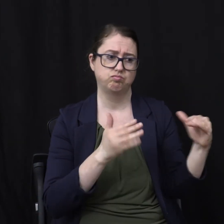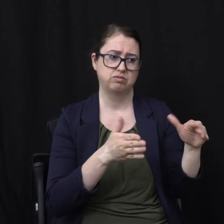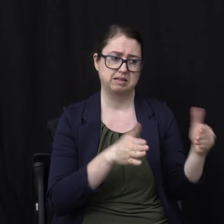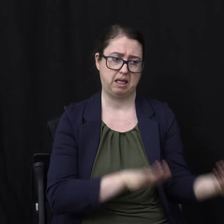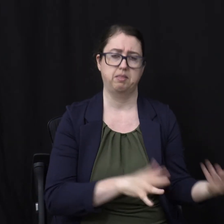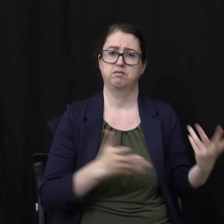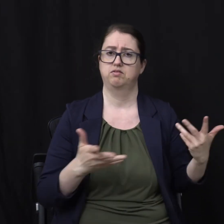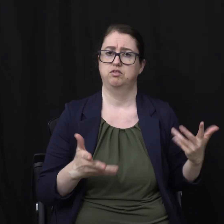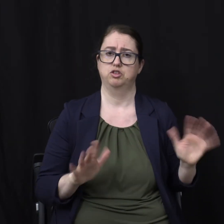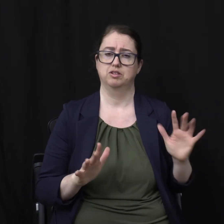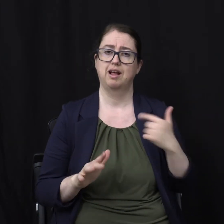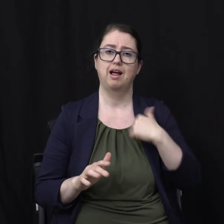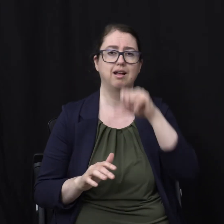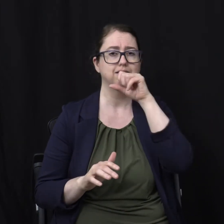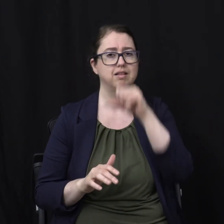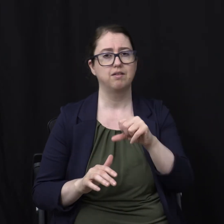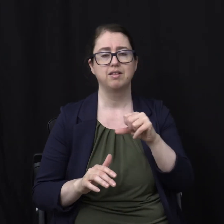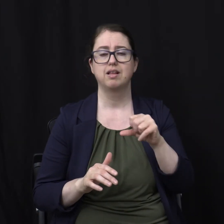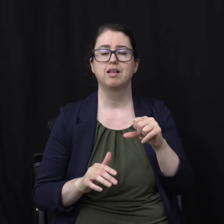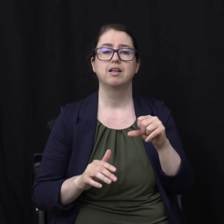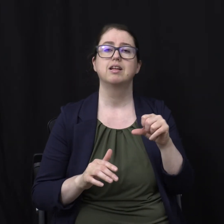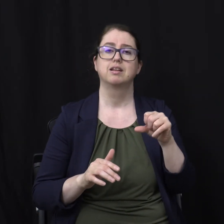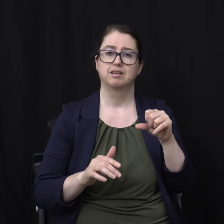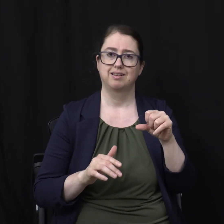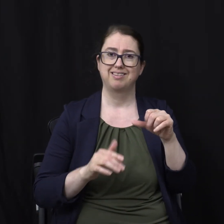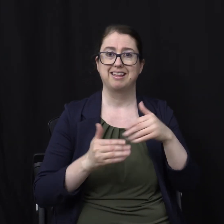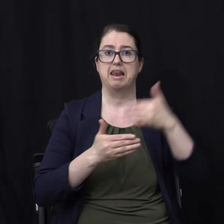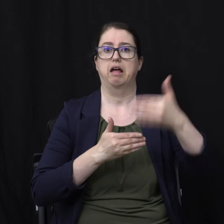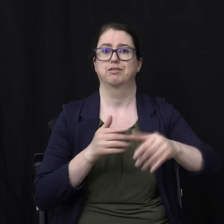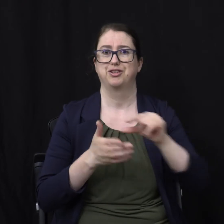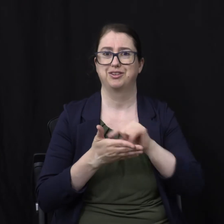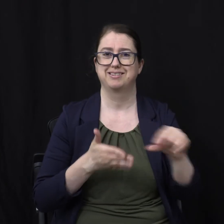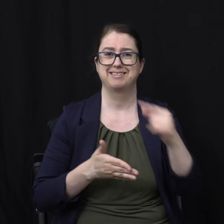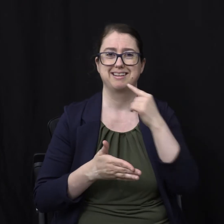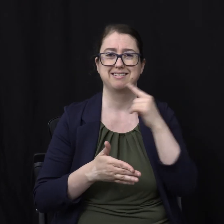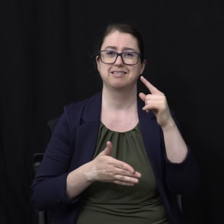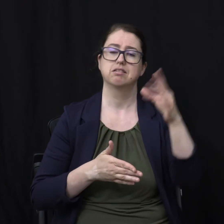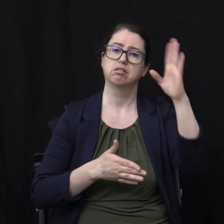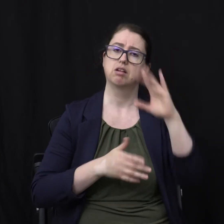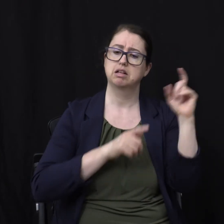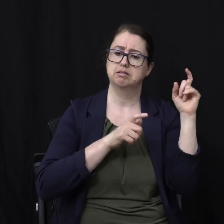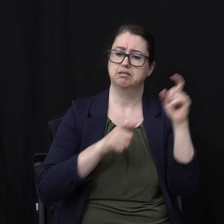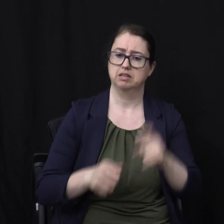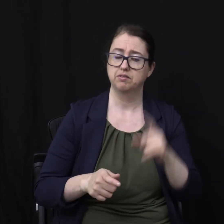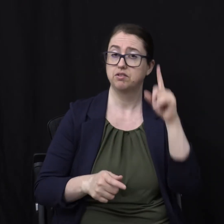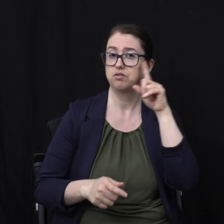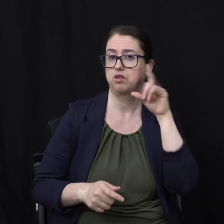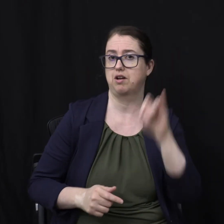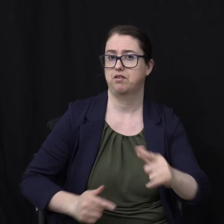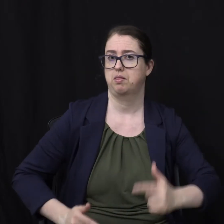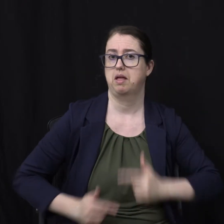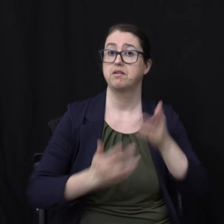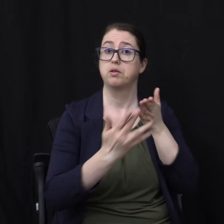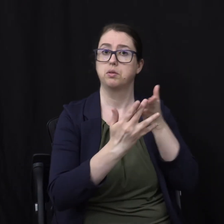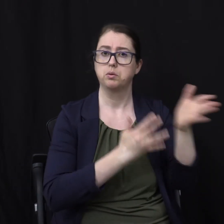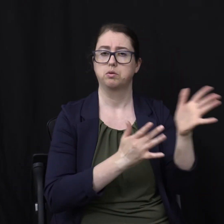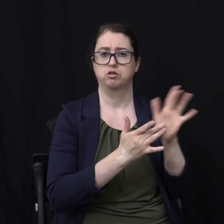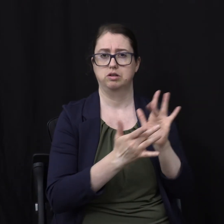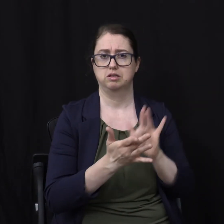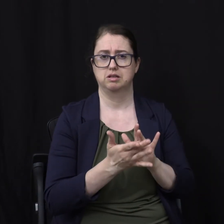verse more The gift of God Is eternal life Through Jesus Christ Our Lord Now that's the gospel So we know Jesus Paid the penalty For our